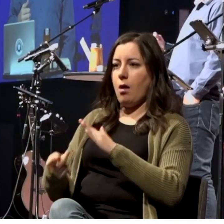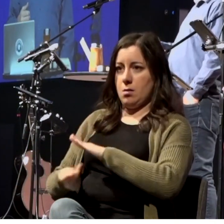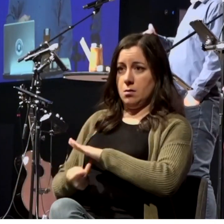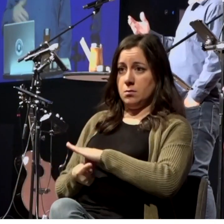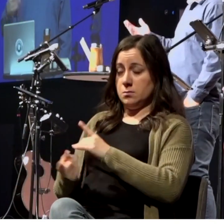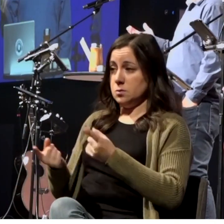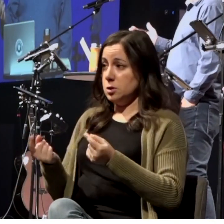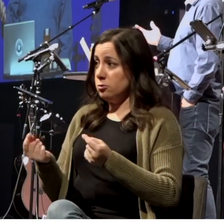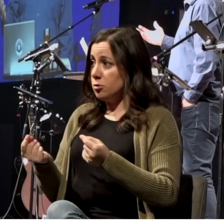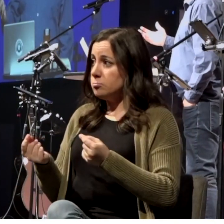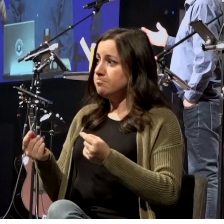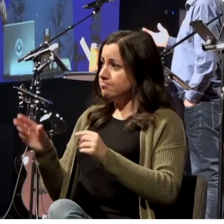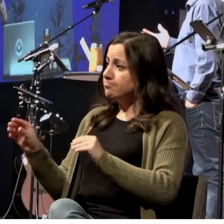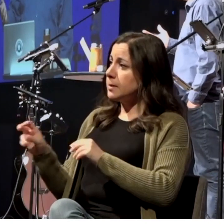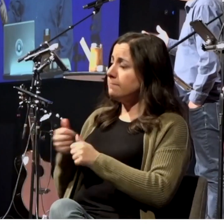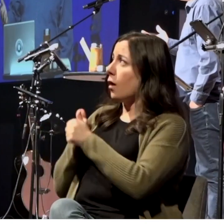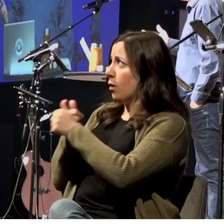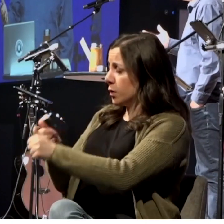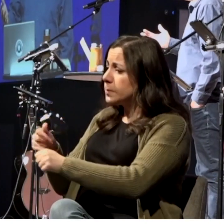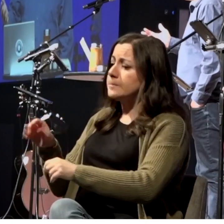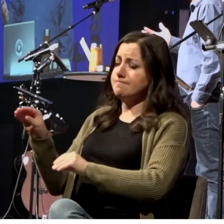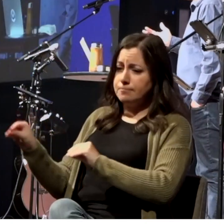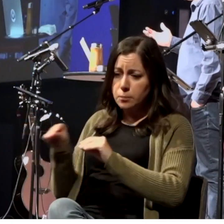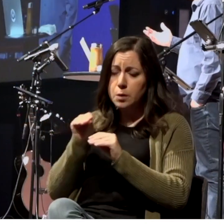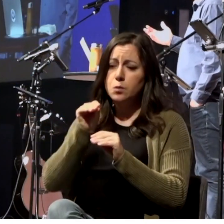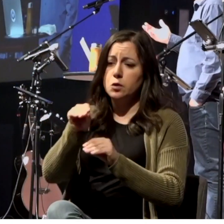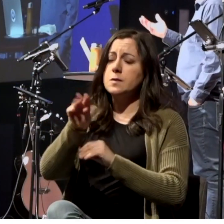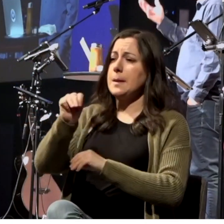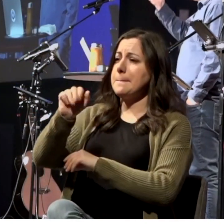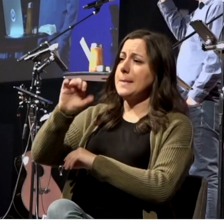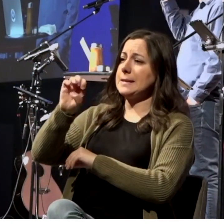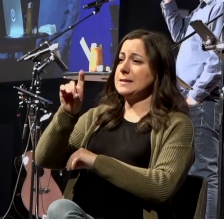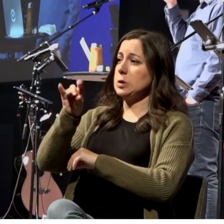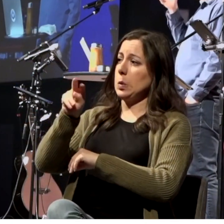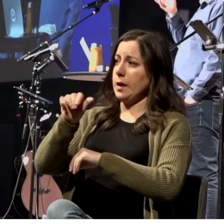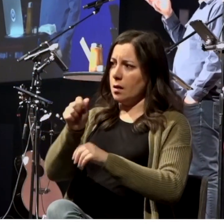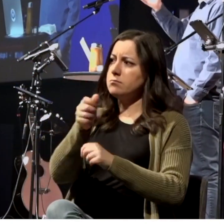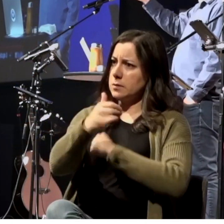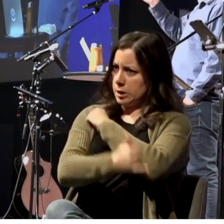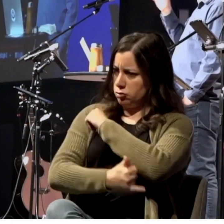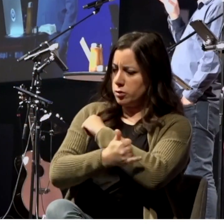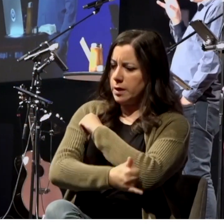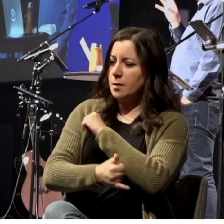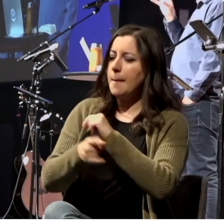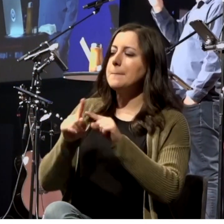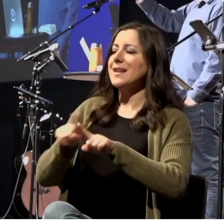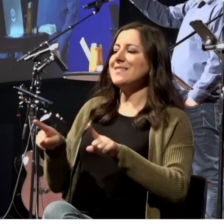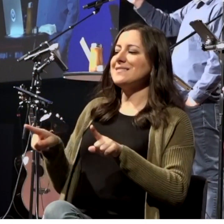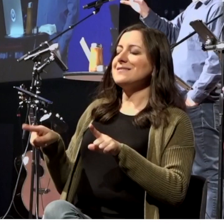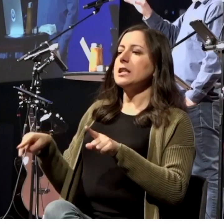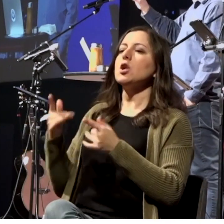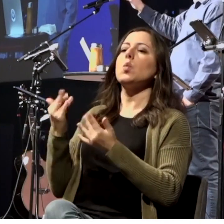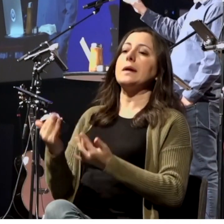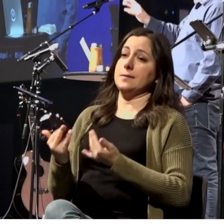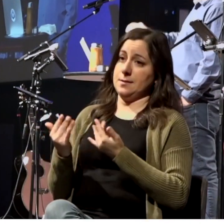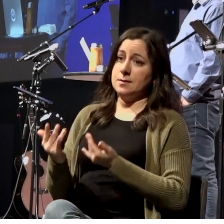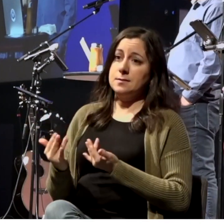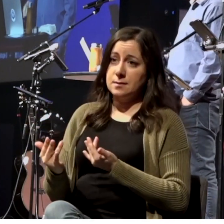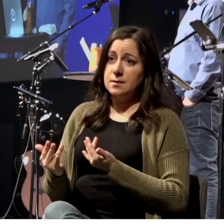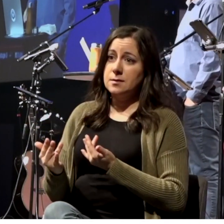He's waiting on the Lord is what he's doing. And, you know, God's given him a vision. We're going in this direction, but God, you know, what are you